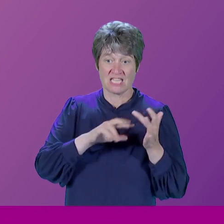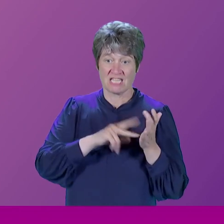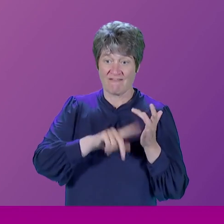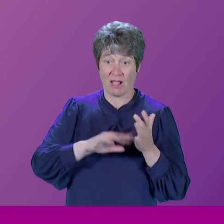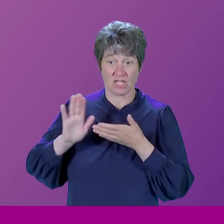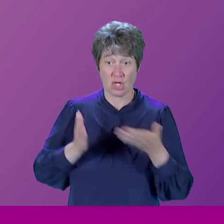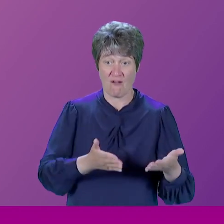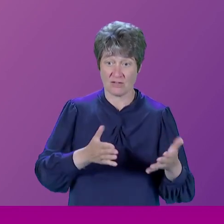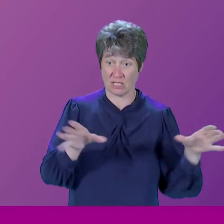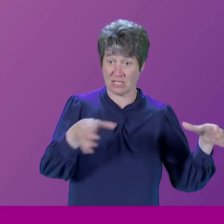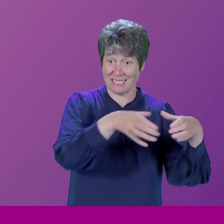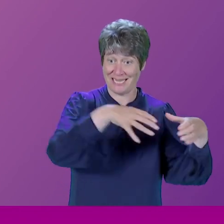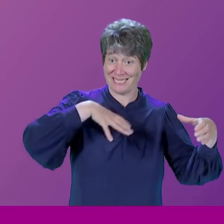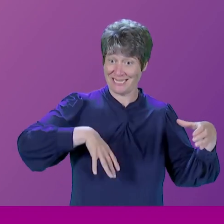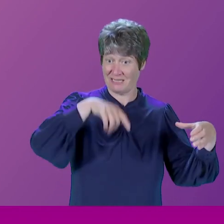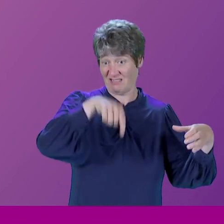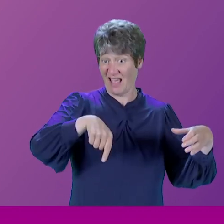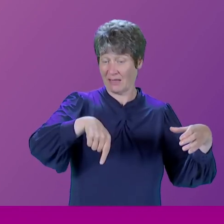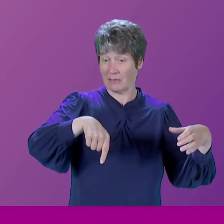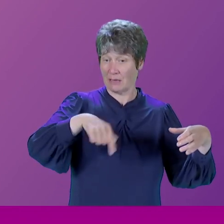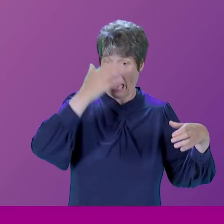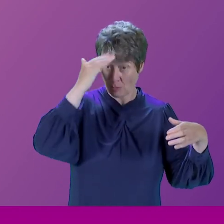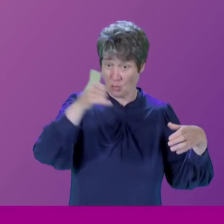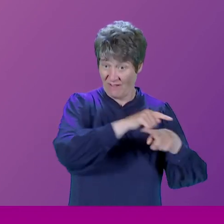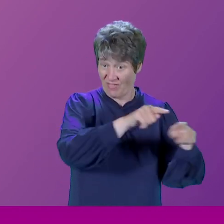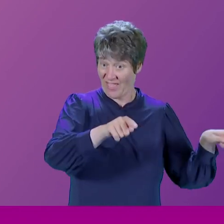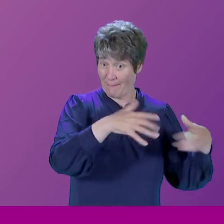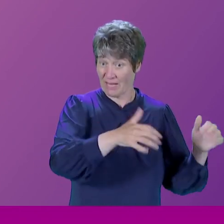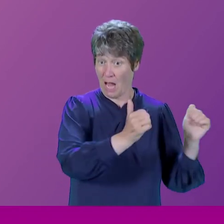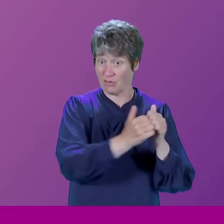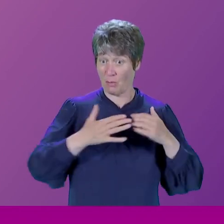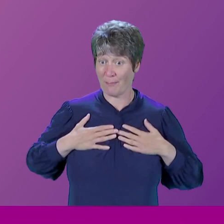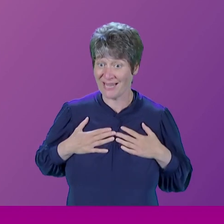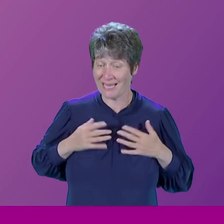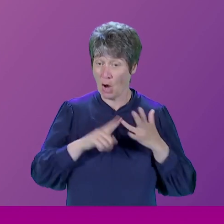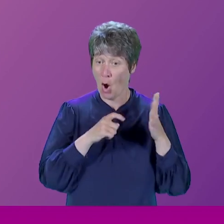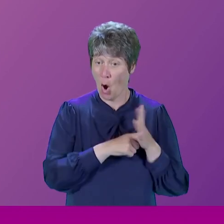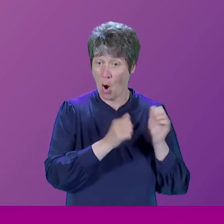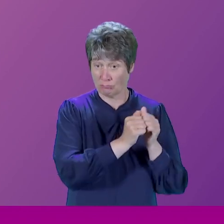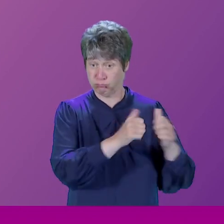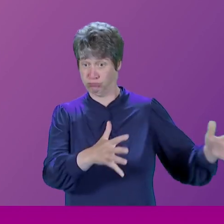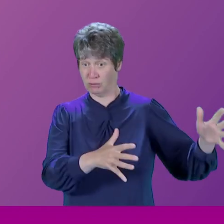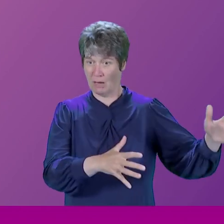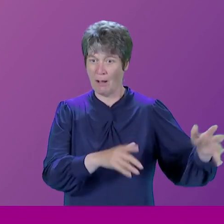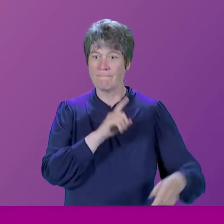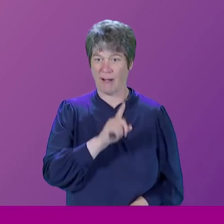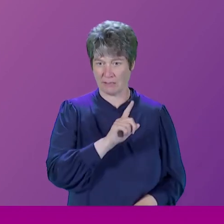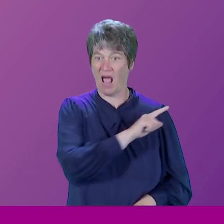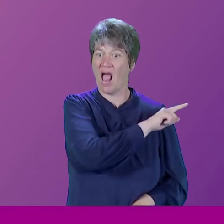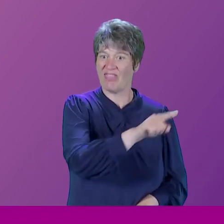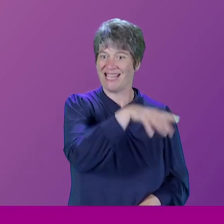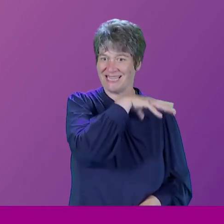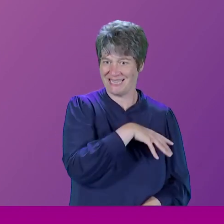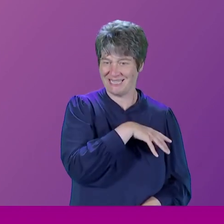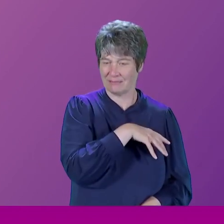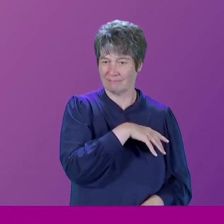I don't know whether the civil servants in the room agreed with my decision or disagree with my decision. But what they needed was a decision. And then they could go